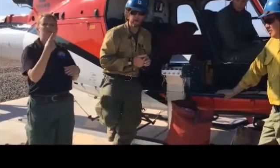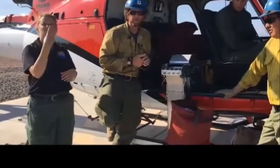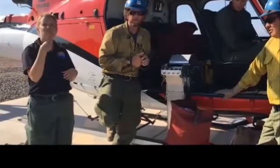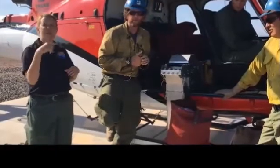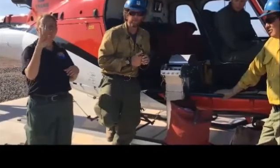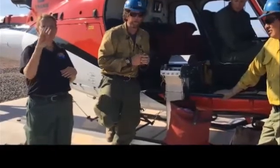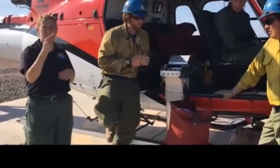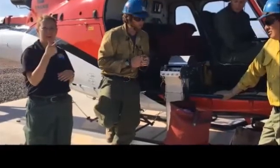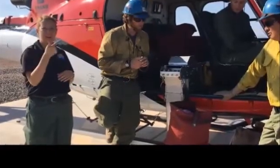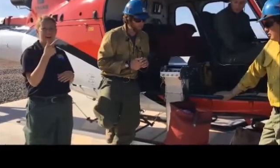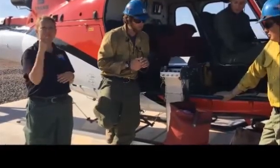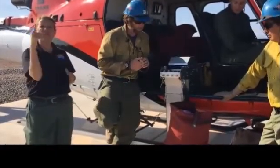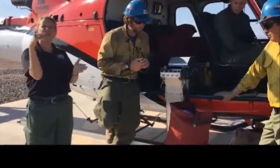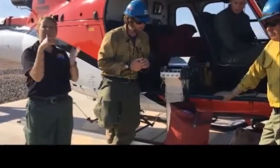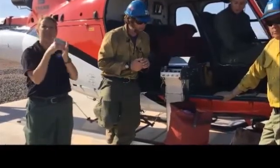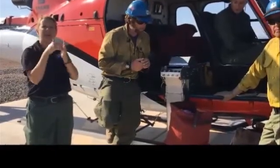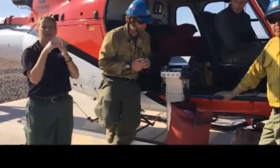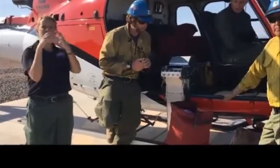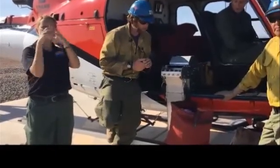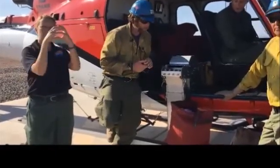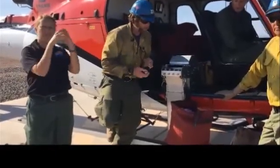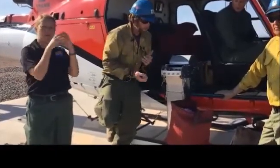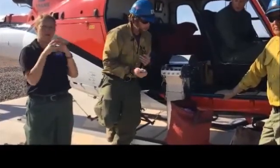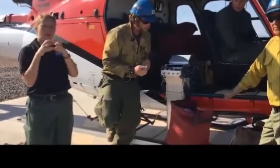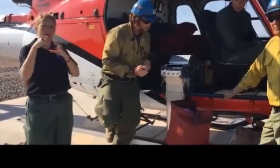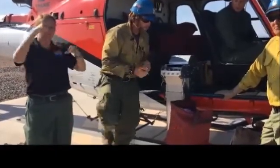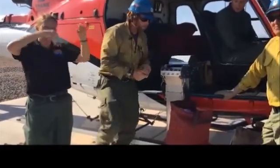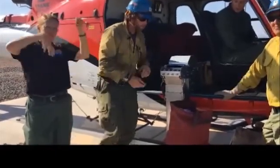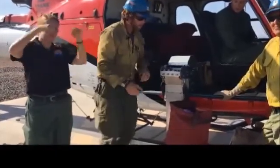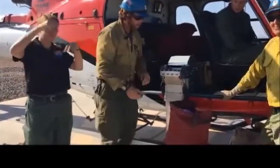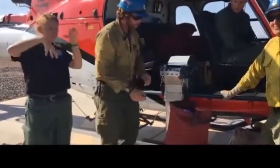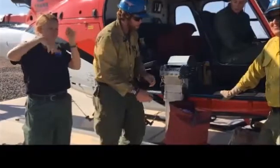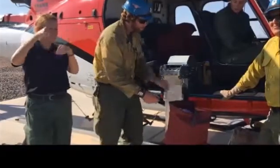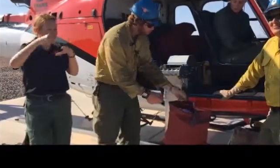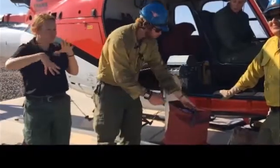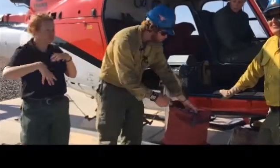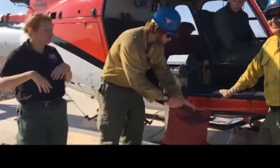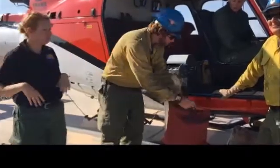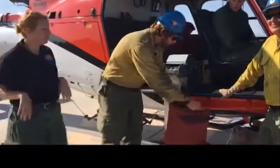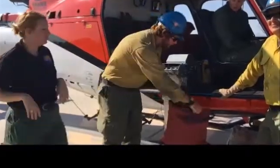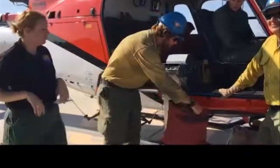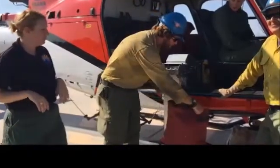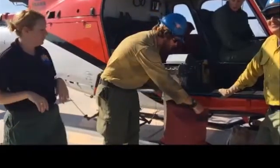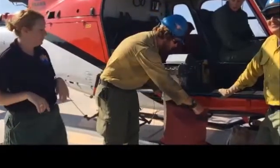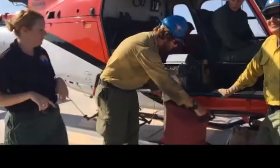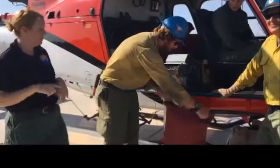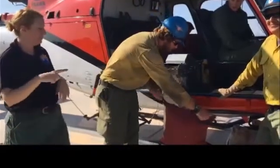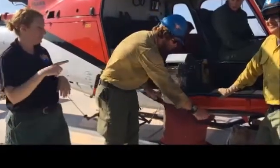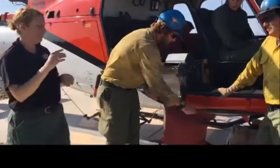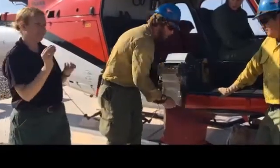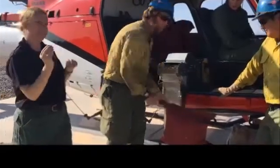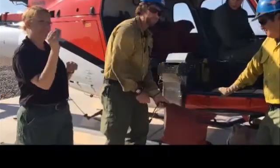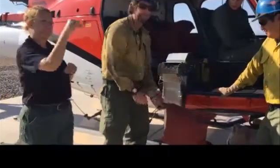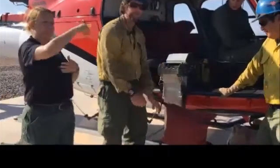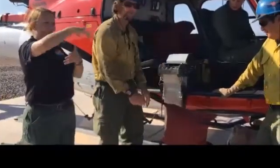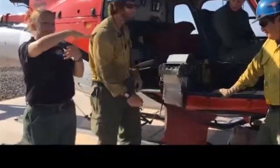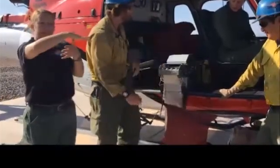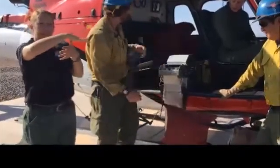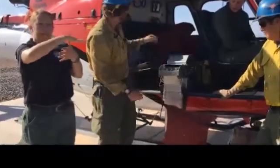thousand spheres, it'll hold about a thousand spheres, and in the helicopter, what we use to attach it to is a carabiner that's affixed to a hard